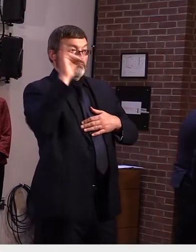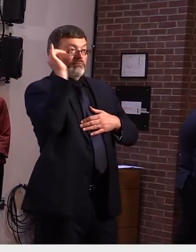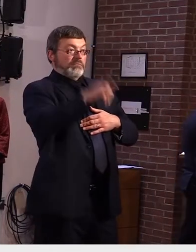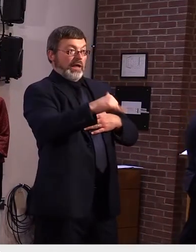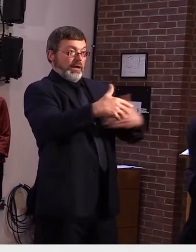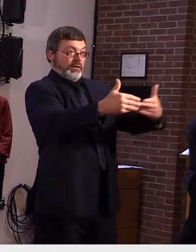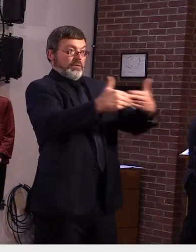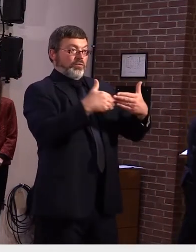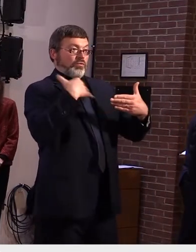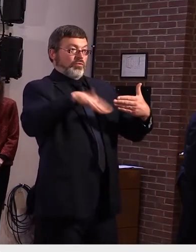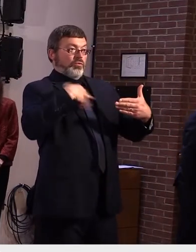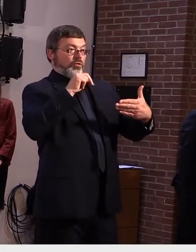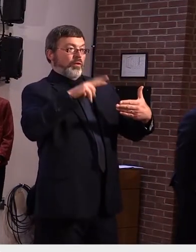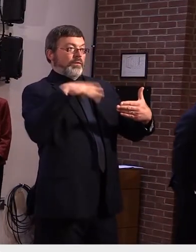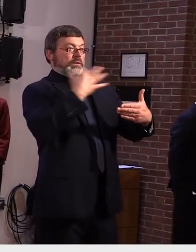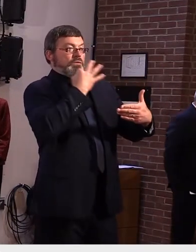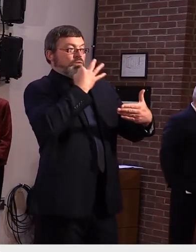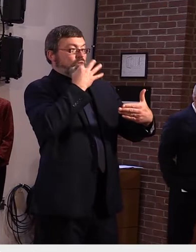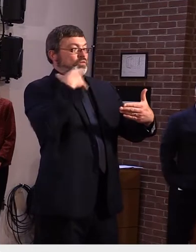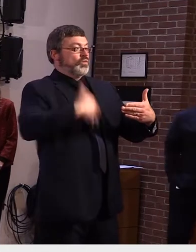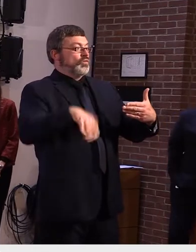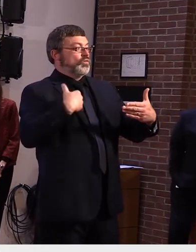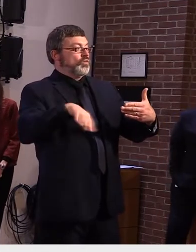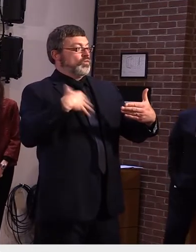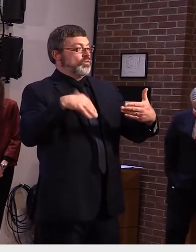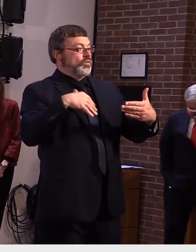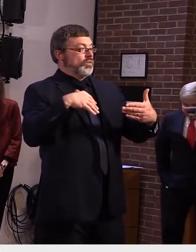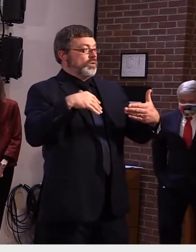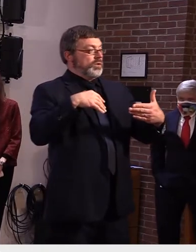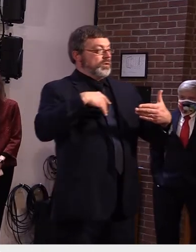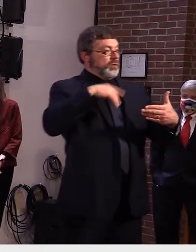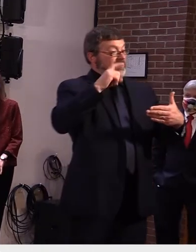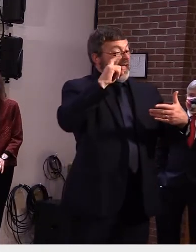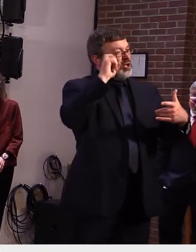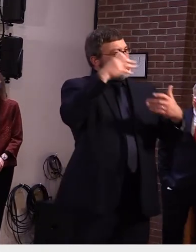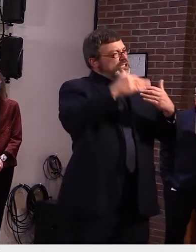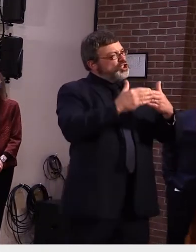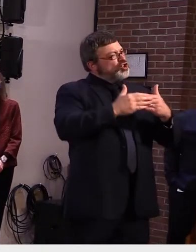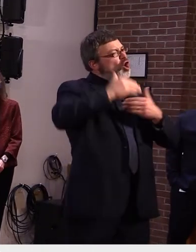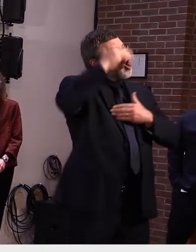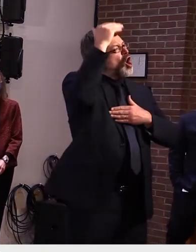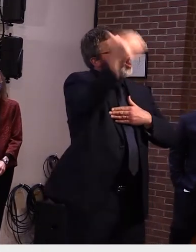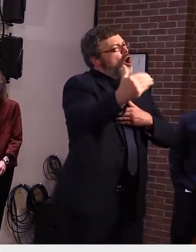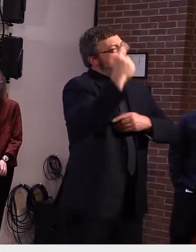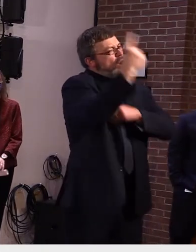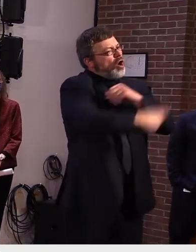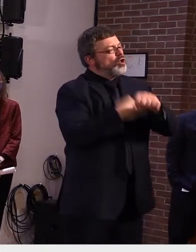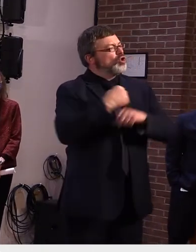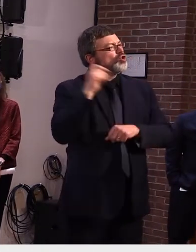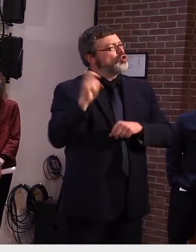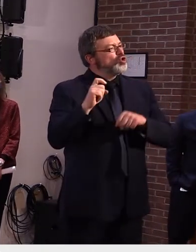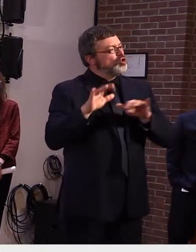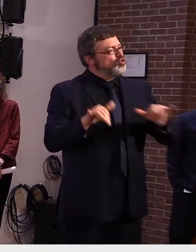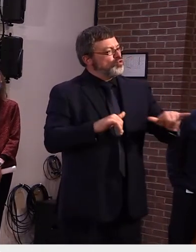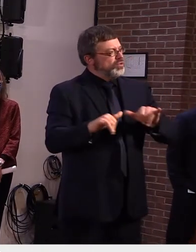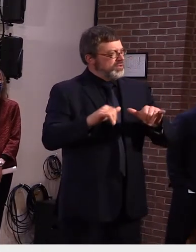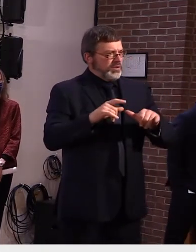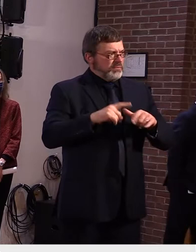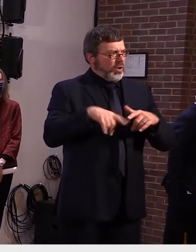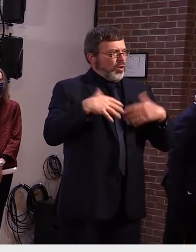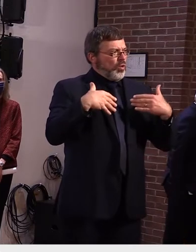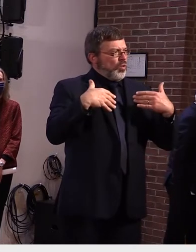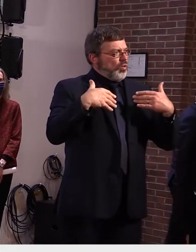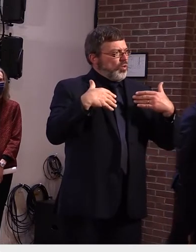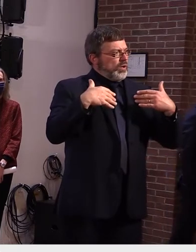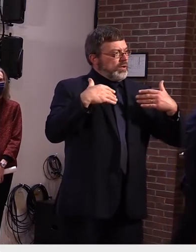so that it can be finalized by december you you broke up just in one place there secretary moore i just want to make sure that